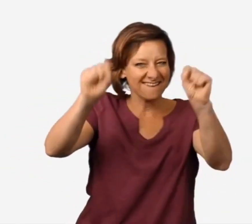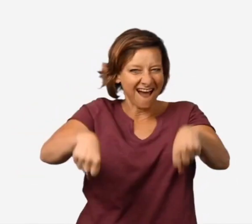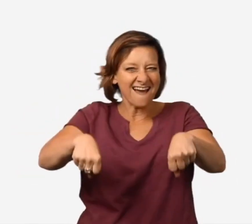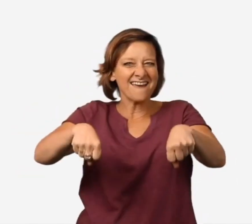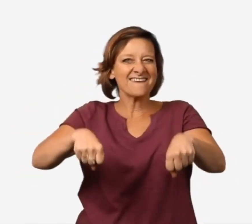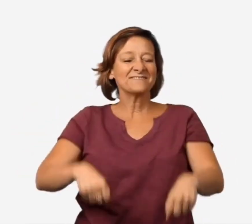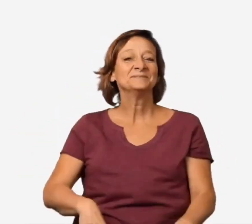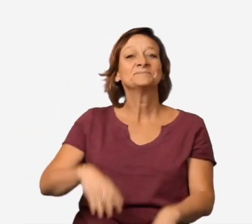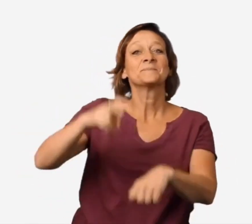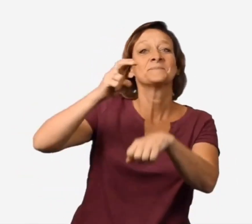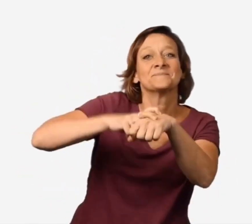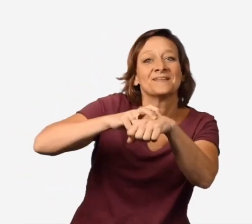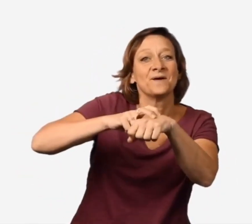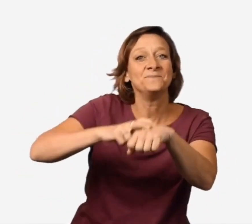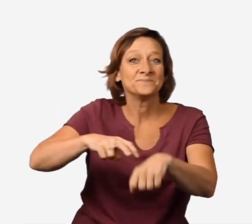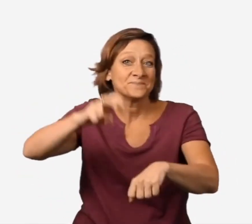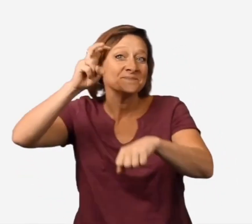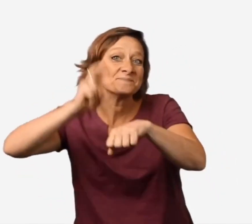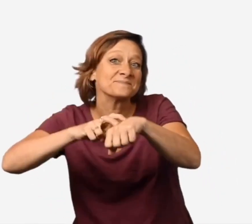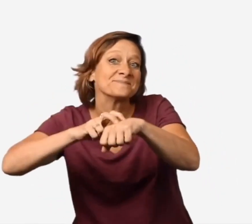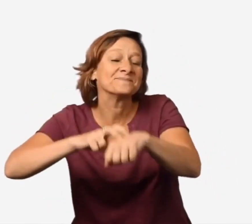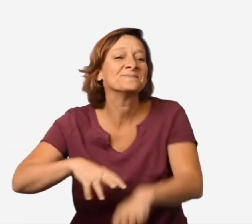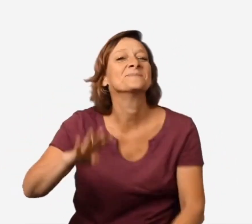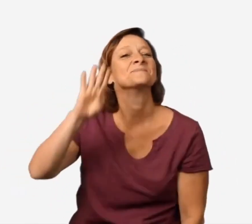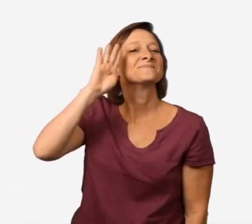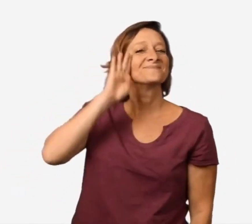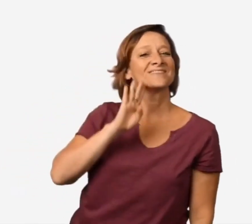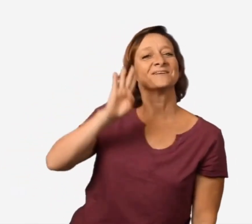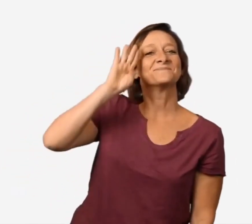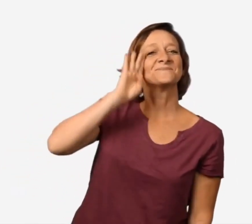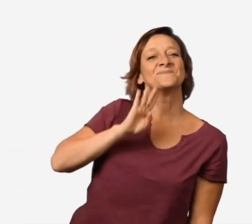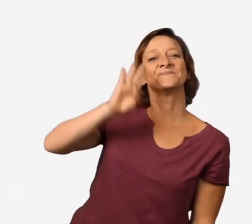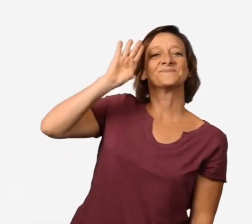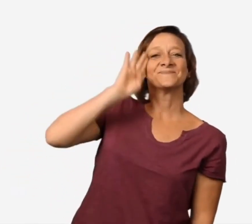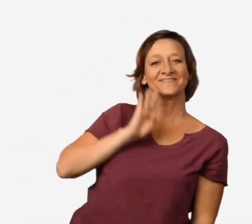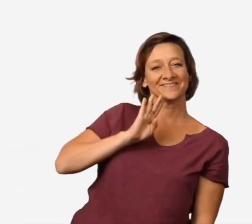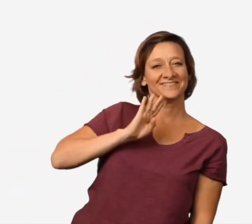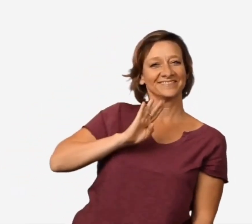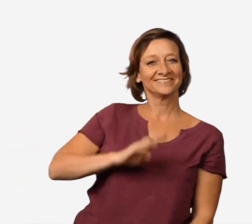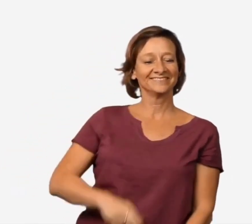fries can. Potato, potato, brown, brown, brown.